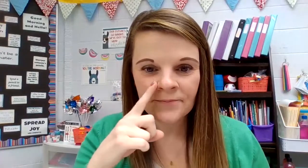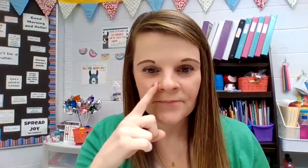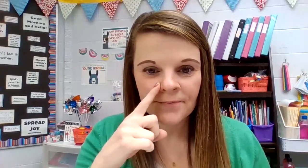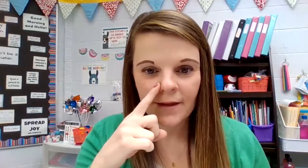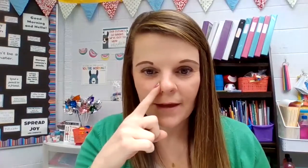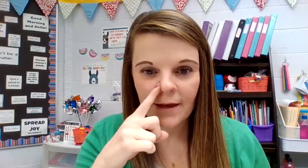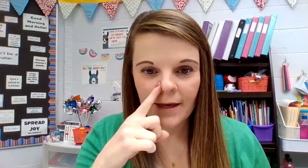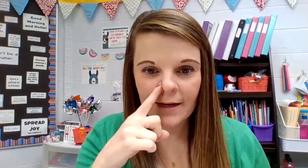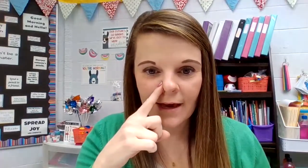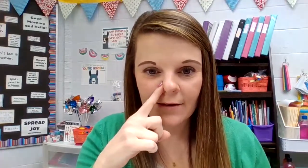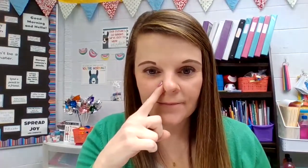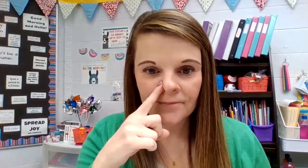Inhale.